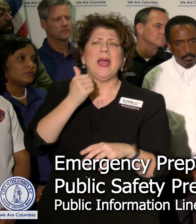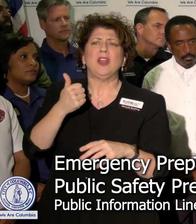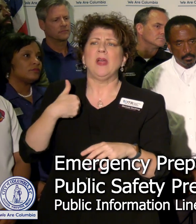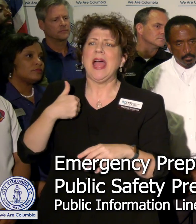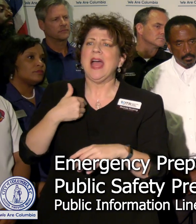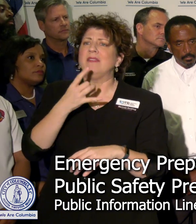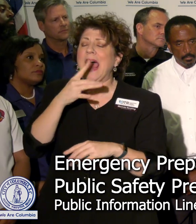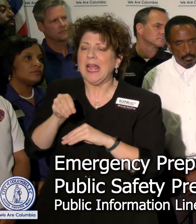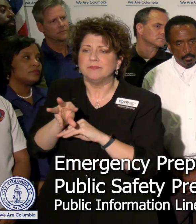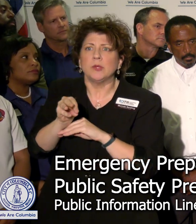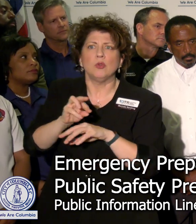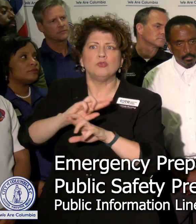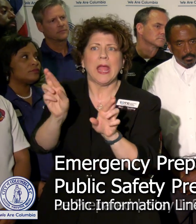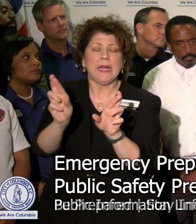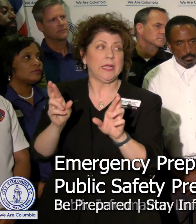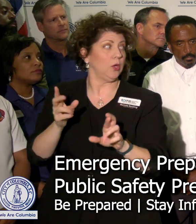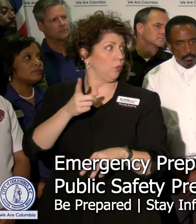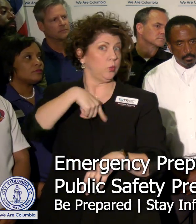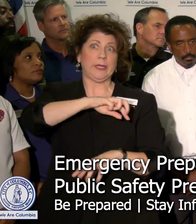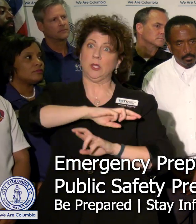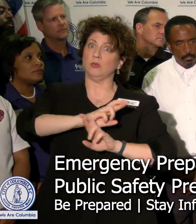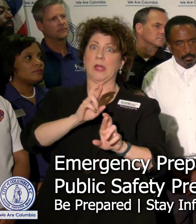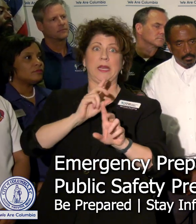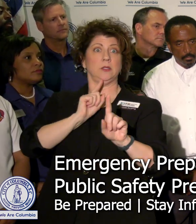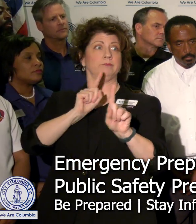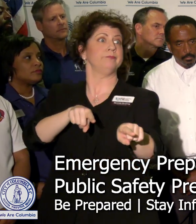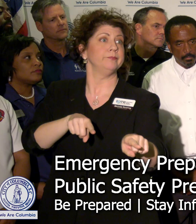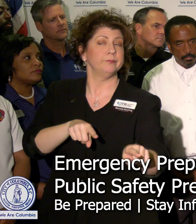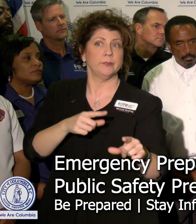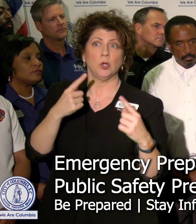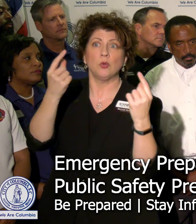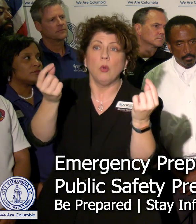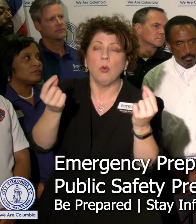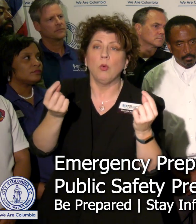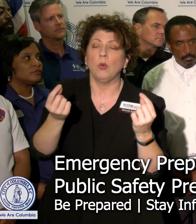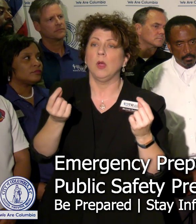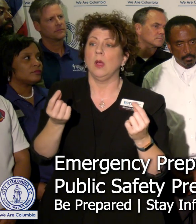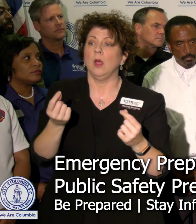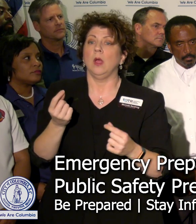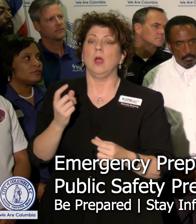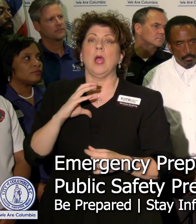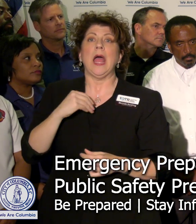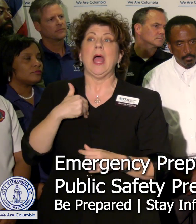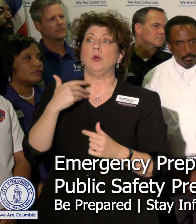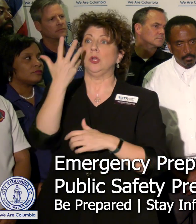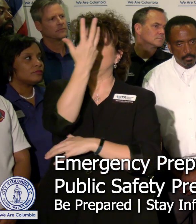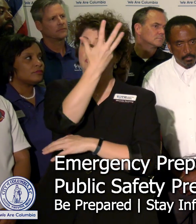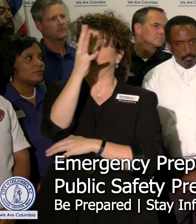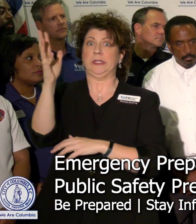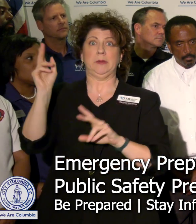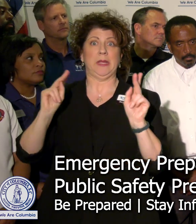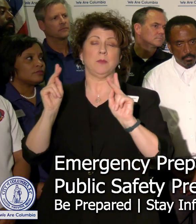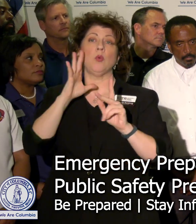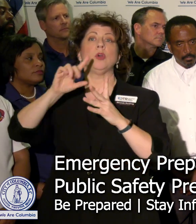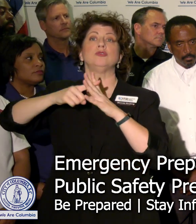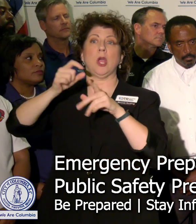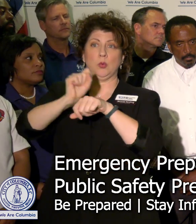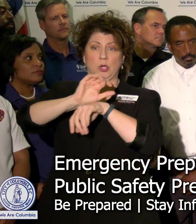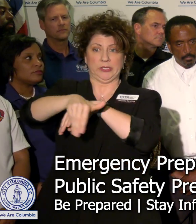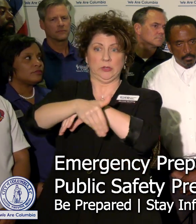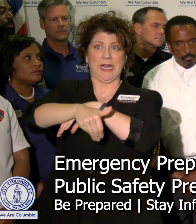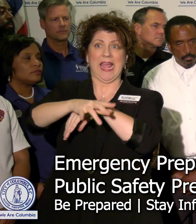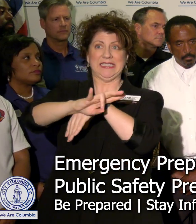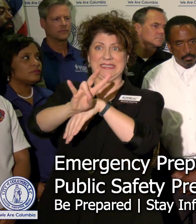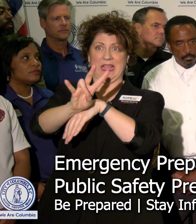We are ready to respond. We'll be putting our tree folks on duty tonight at 7